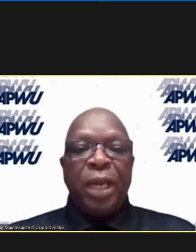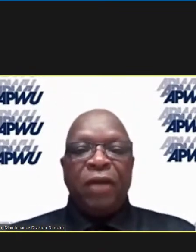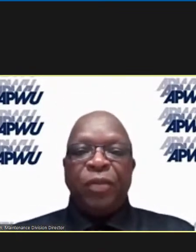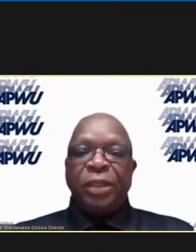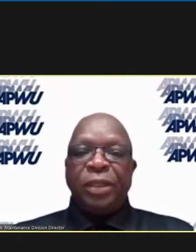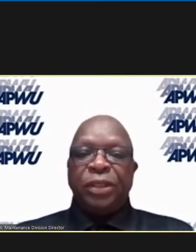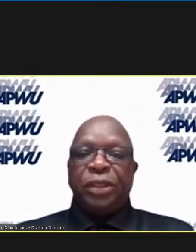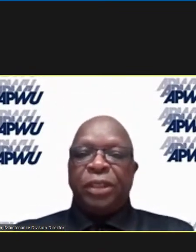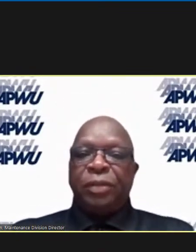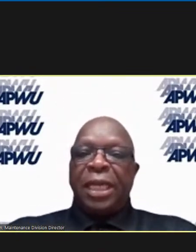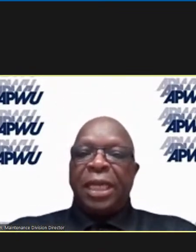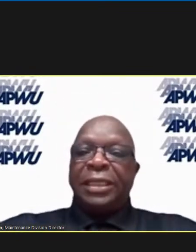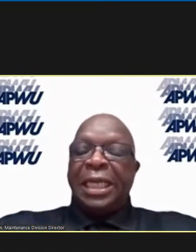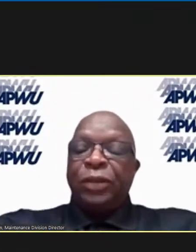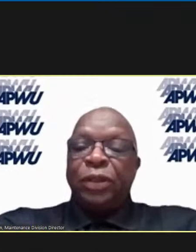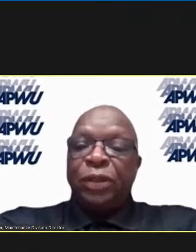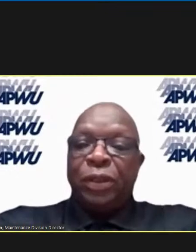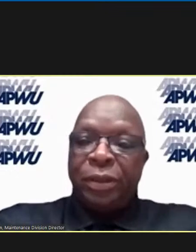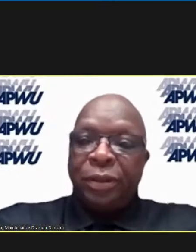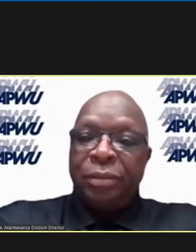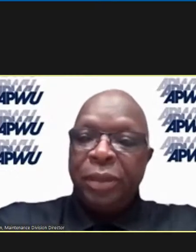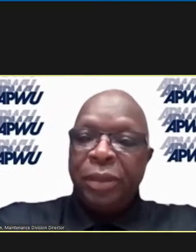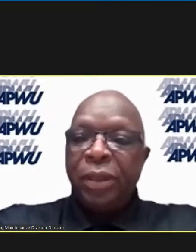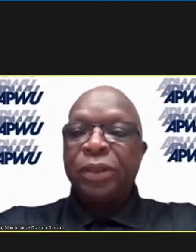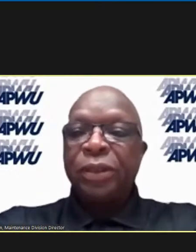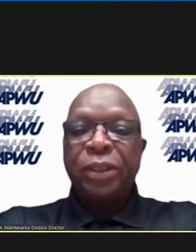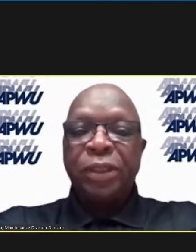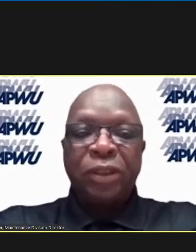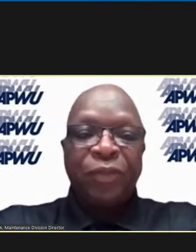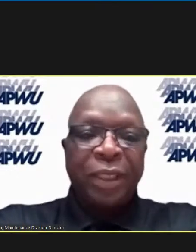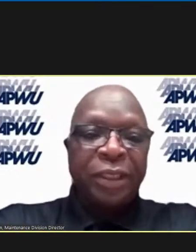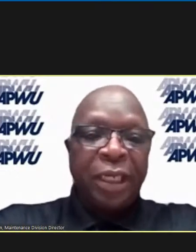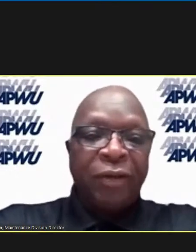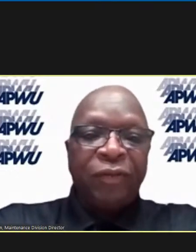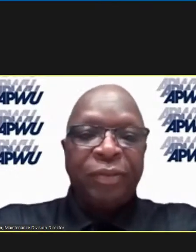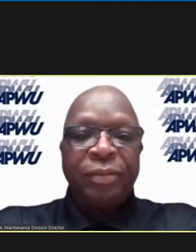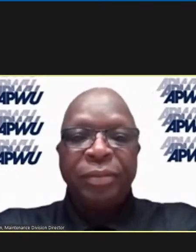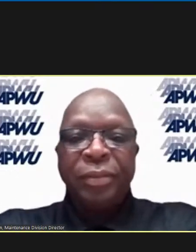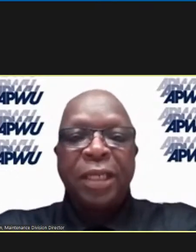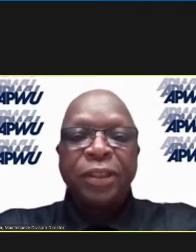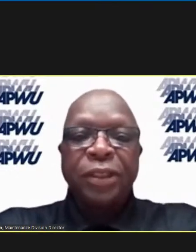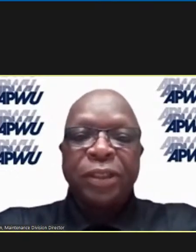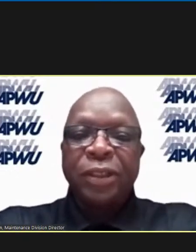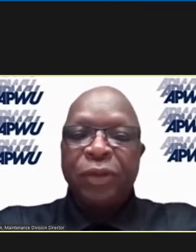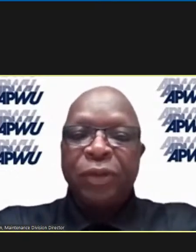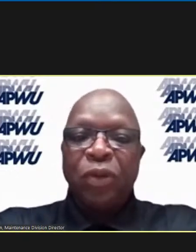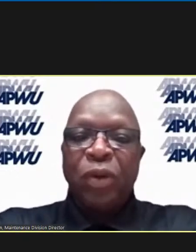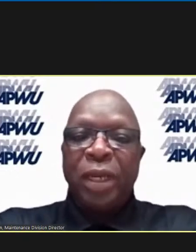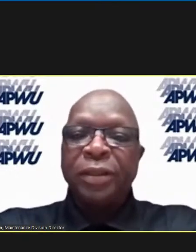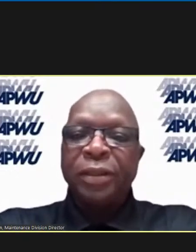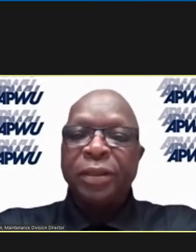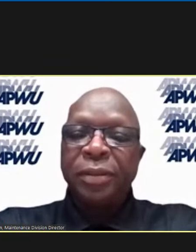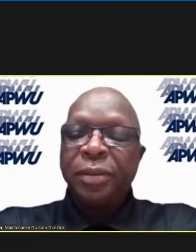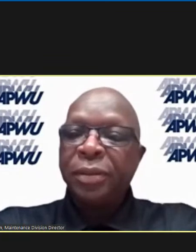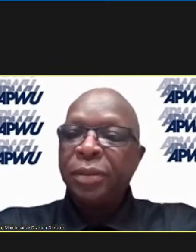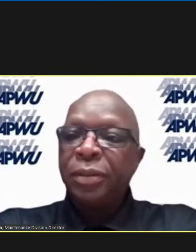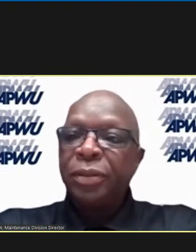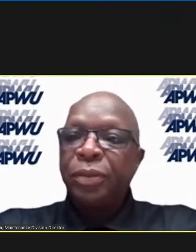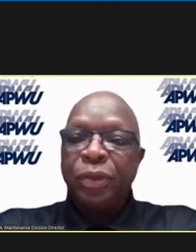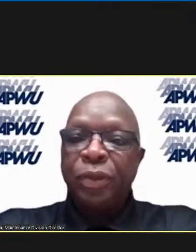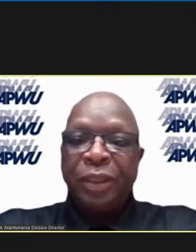We have a maintenance team that is second to none, consistent of myself, Assistant Director Wildon,